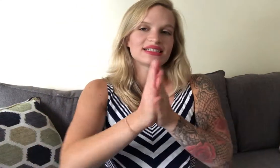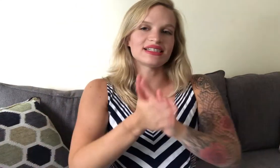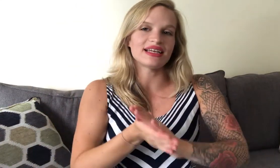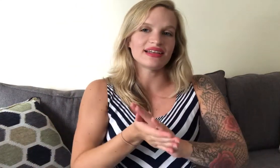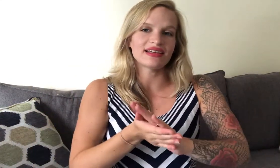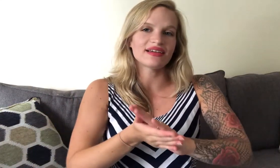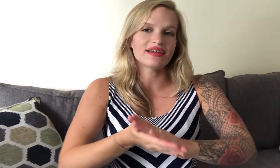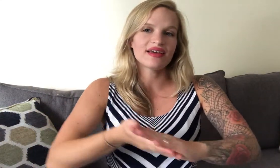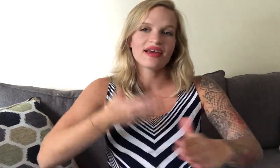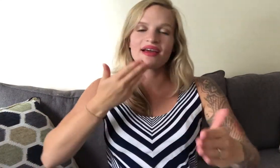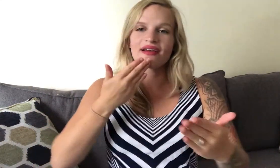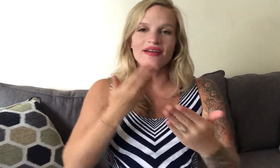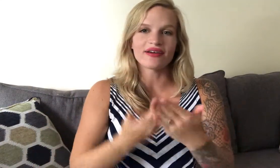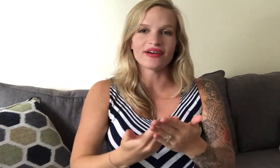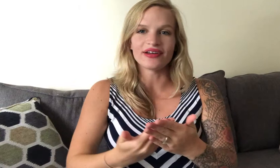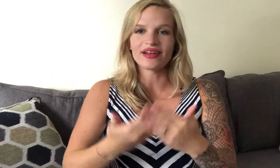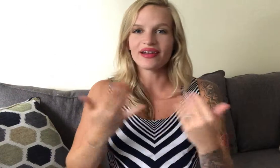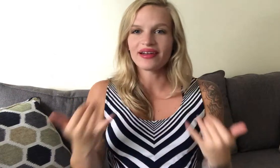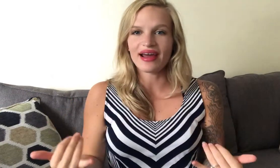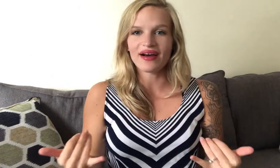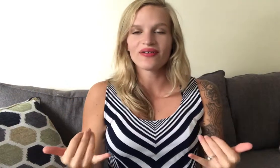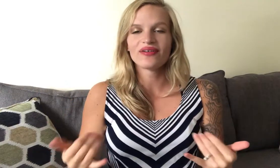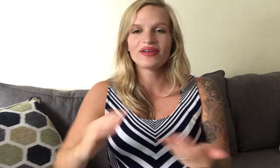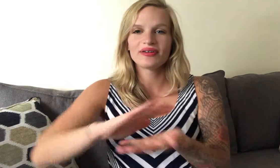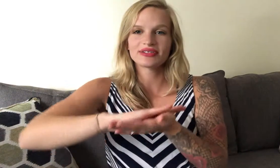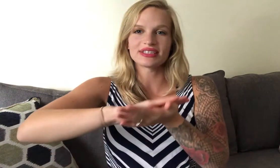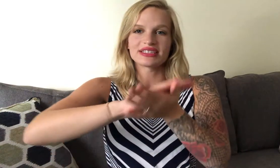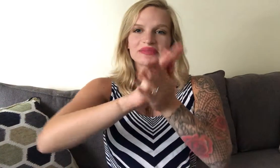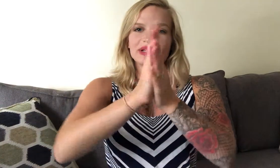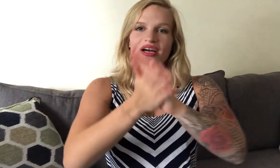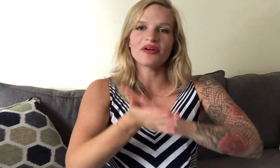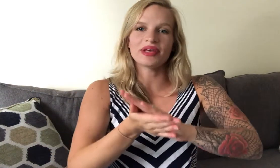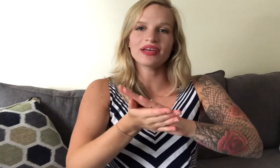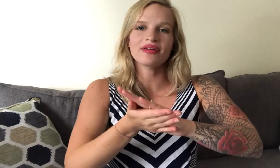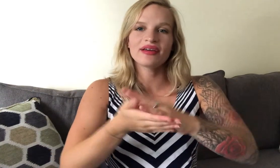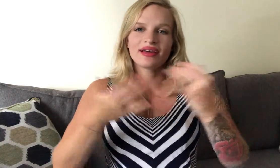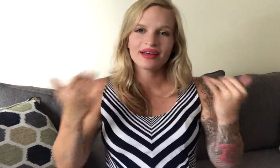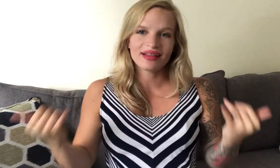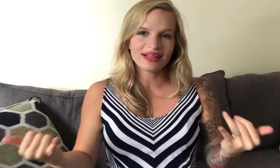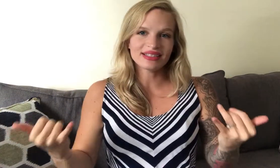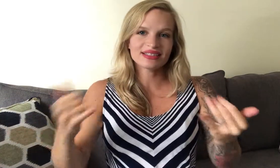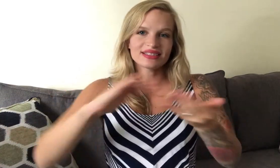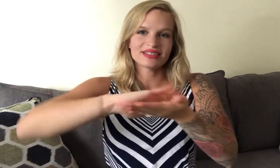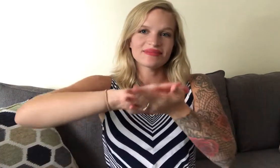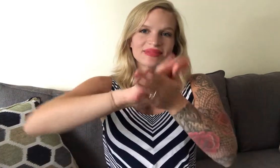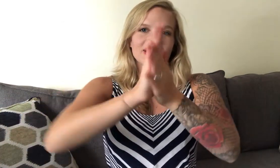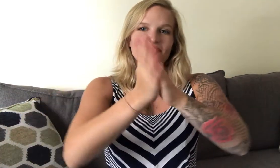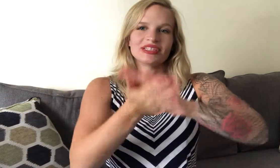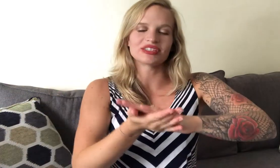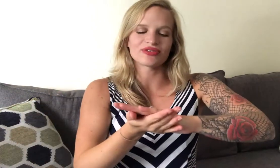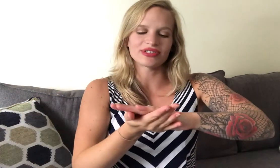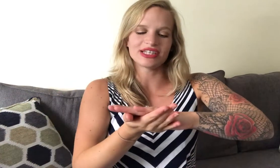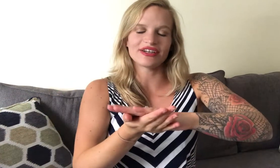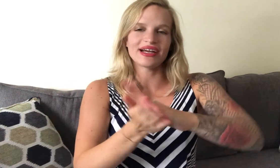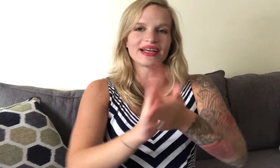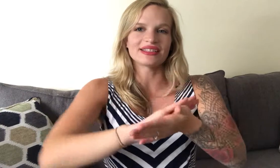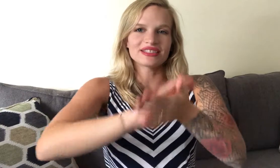getting good now so this is becoming this becoming just rotate your hands